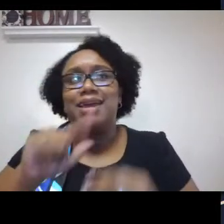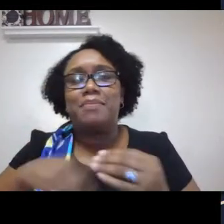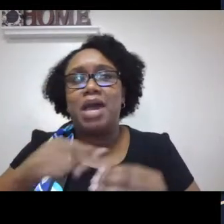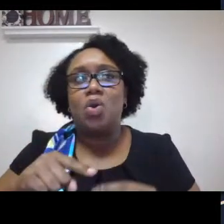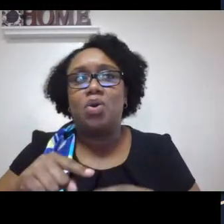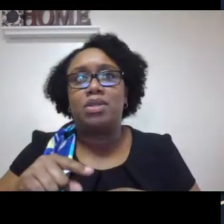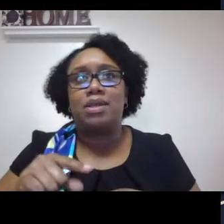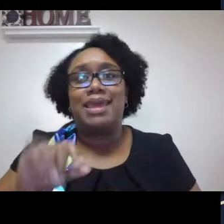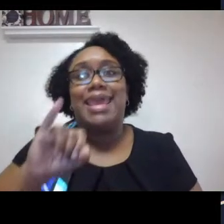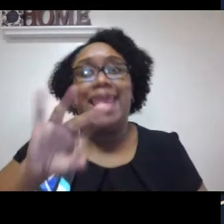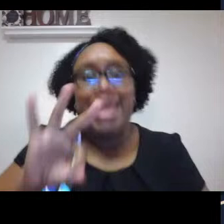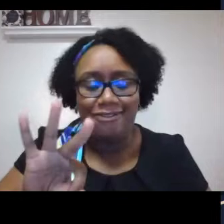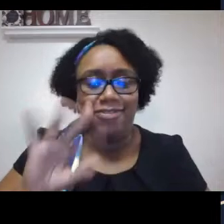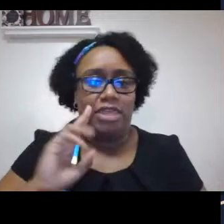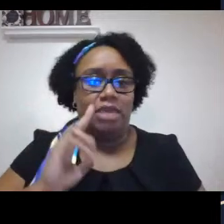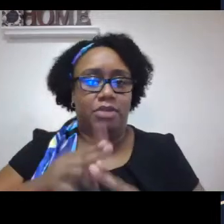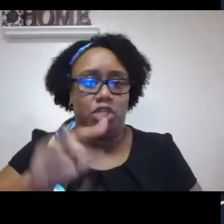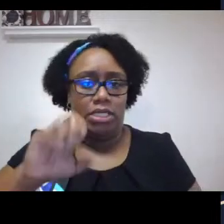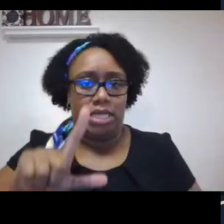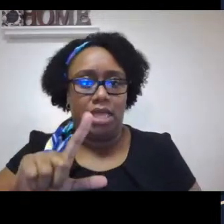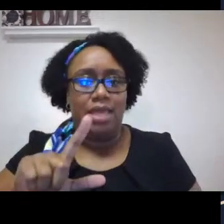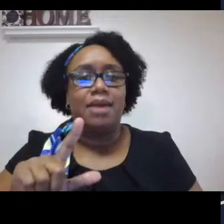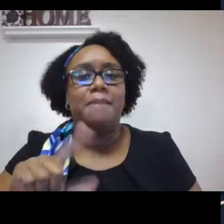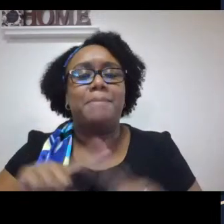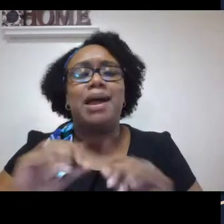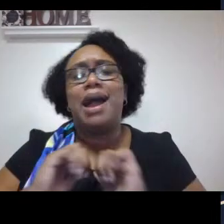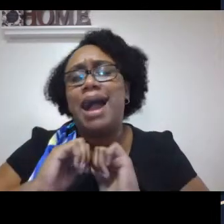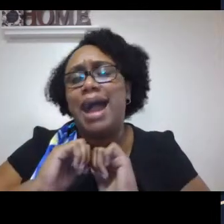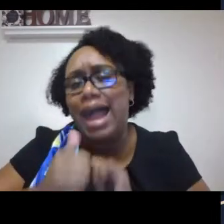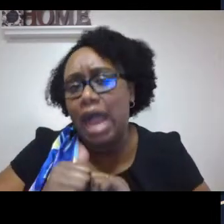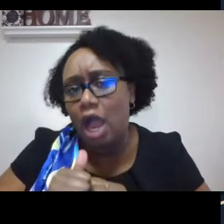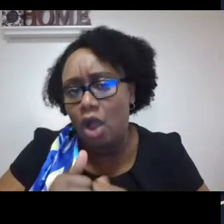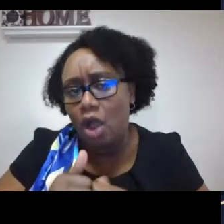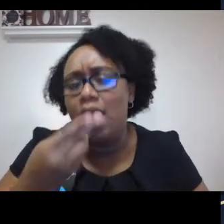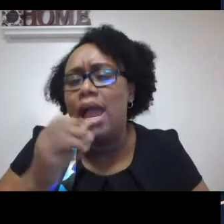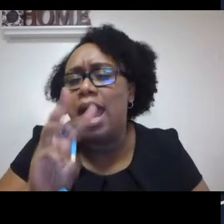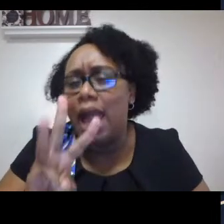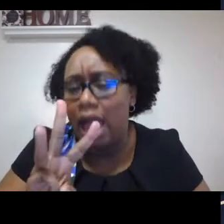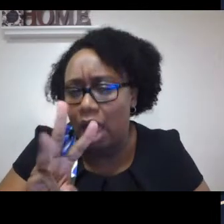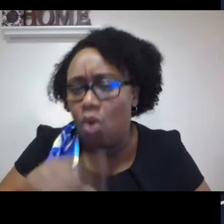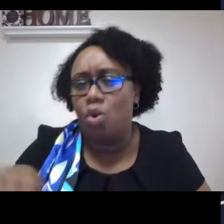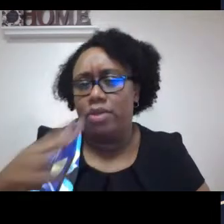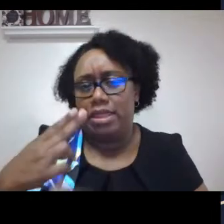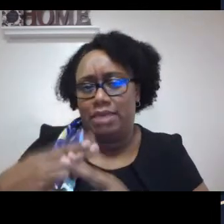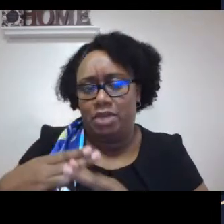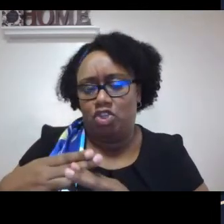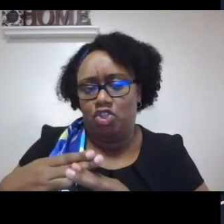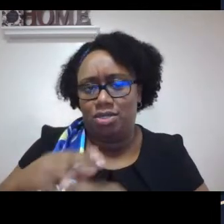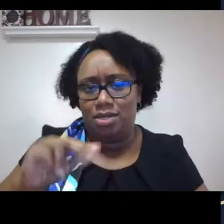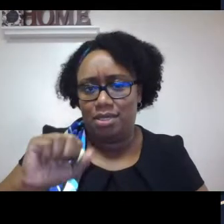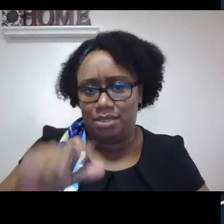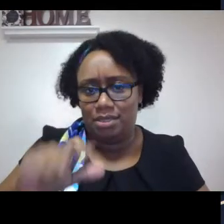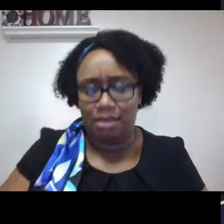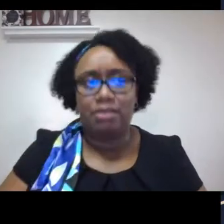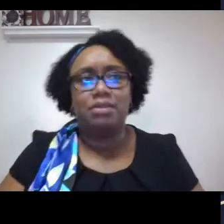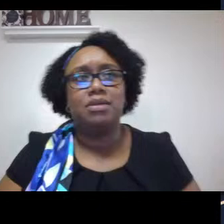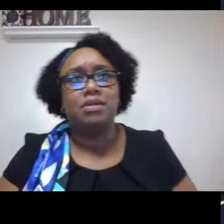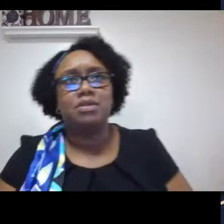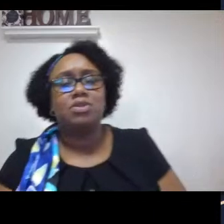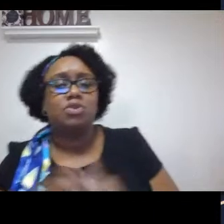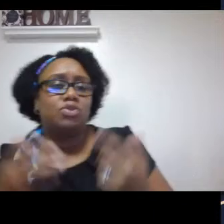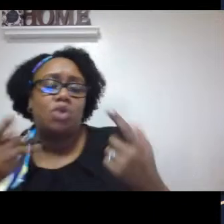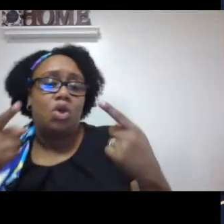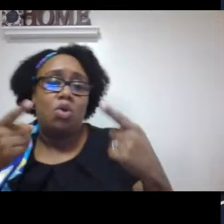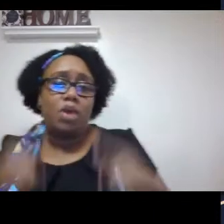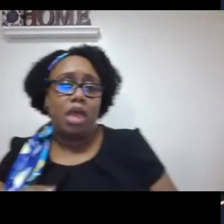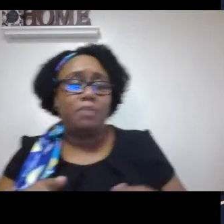Some audiologists also mention American Sign Language. I know there's a belief that audiologists don't. But if the audiologist